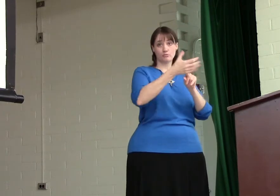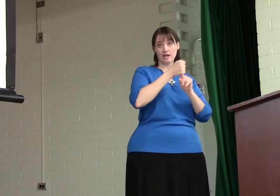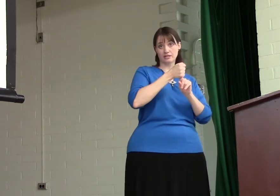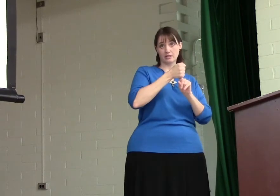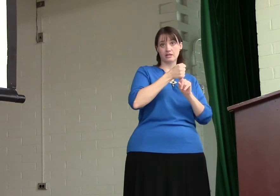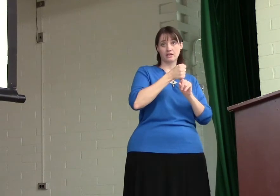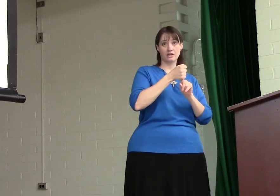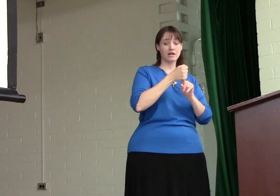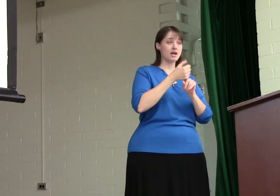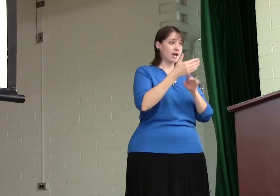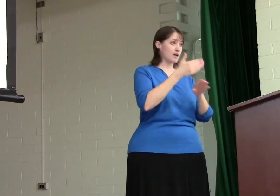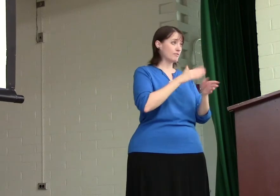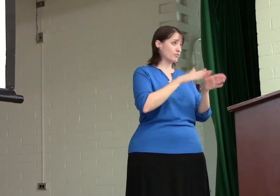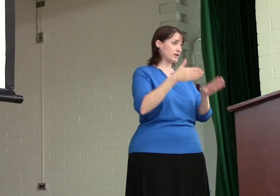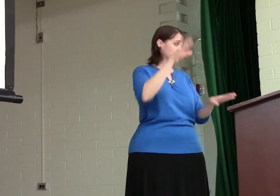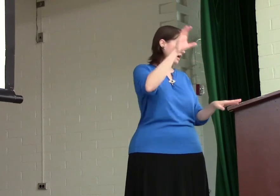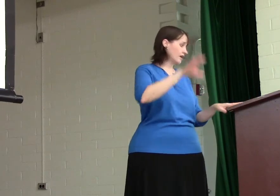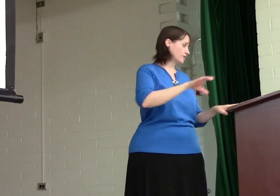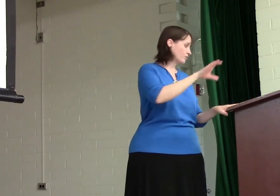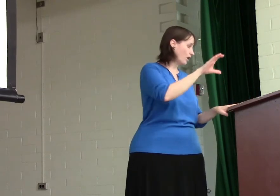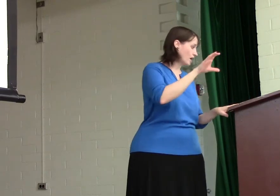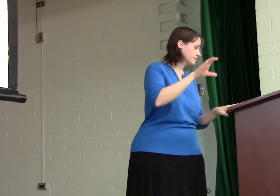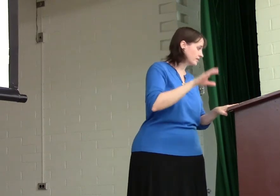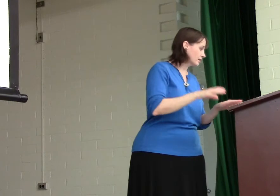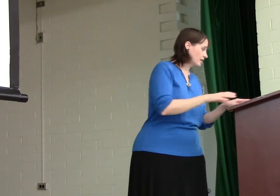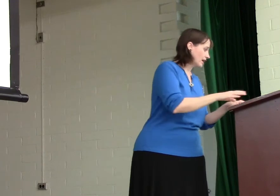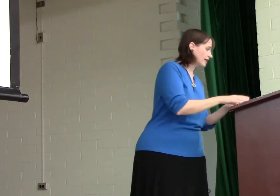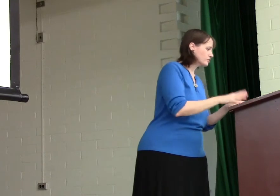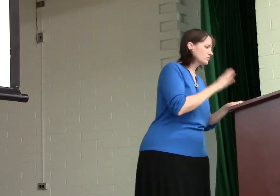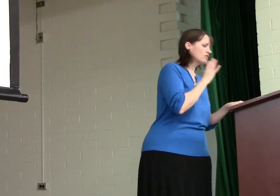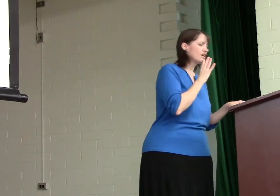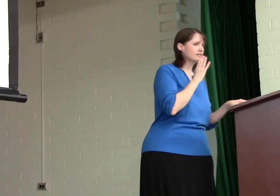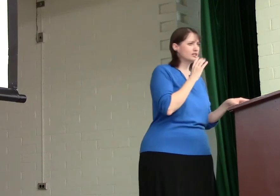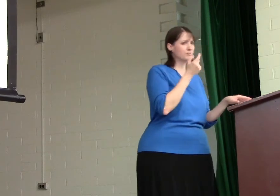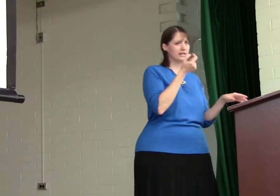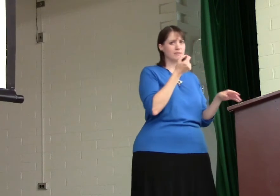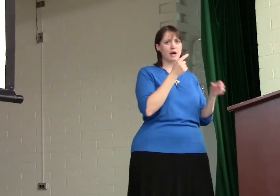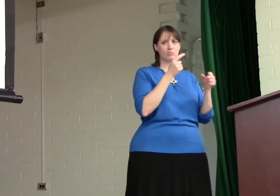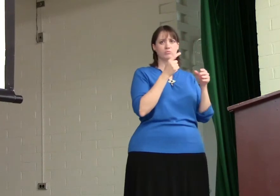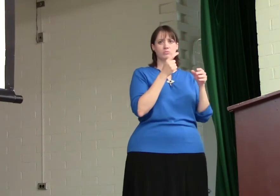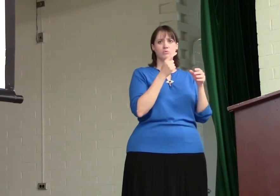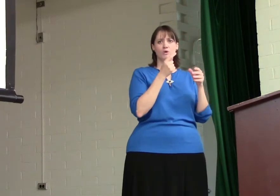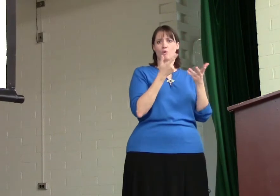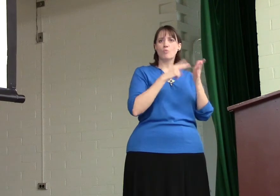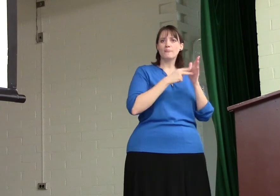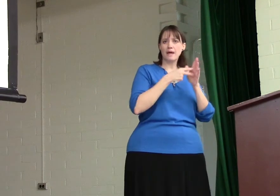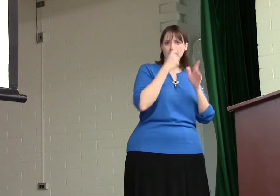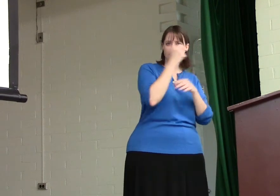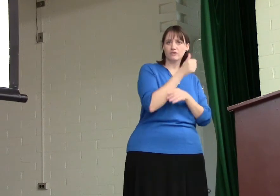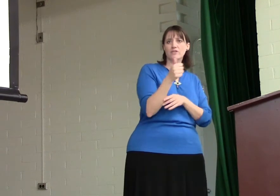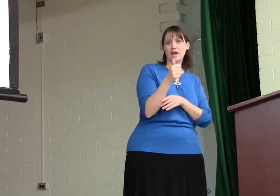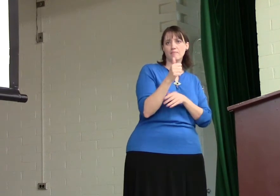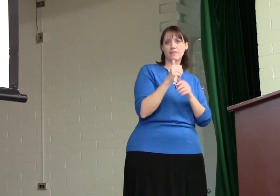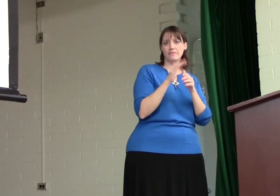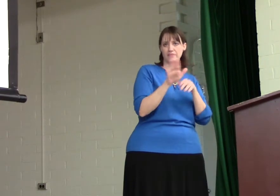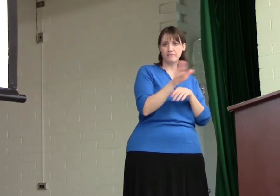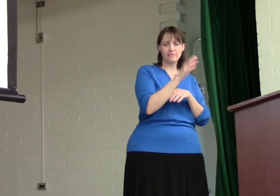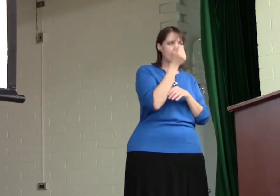arrested and before he died on the cross. And so we'll talk a little bit about what that meant for them and their